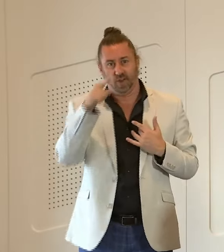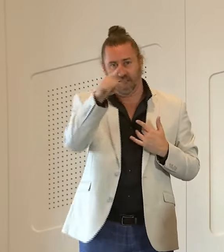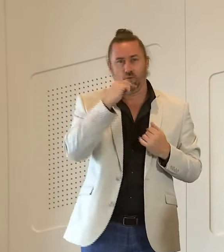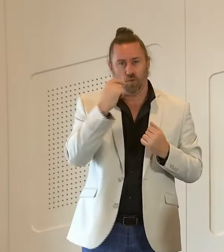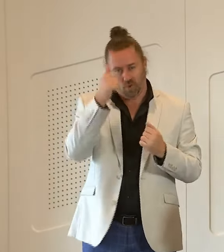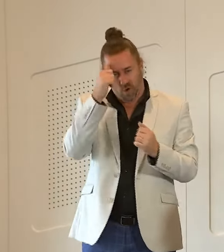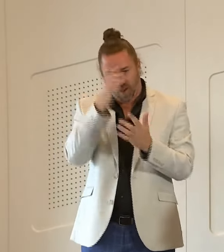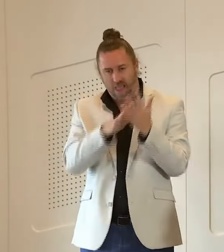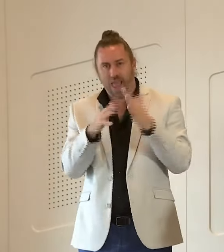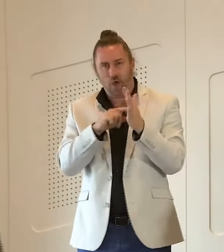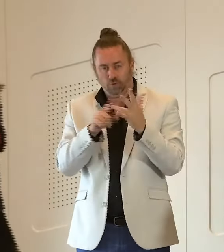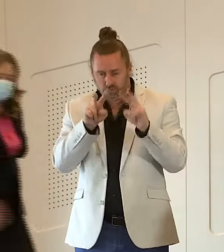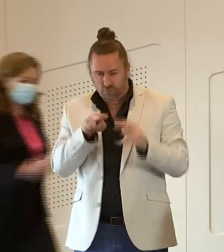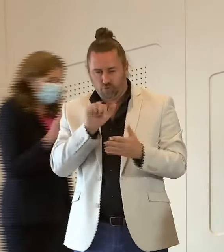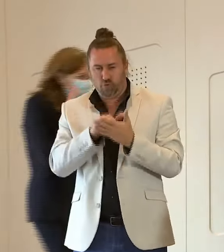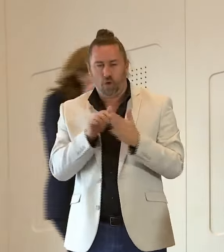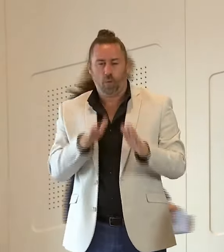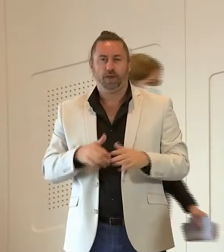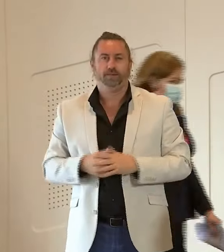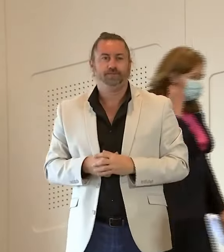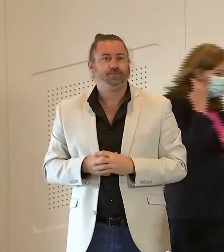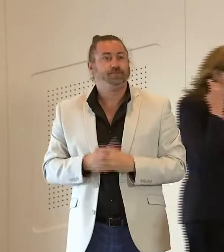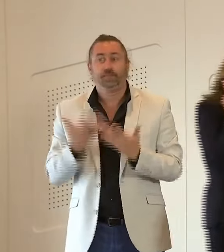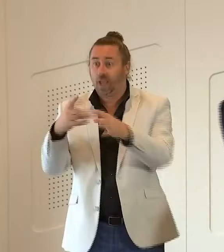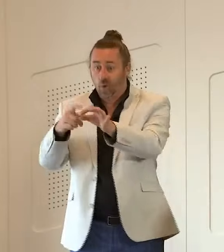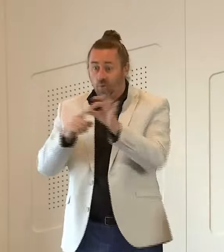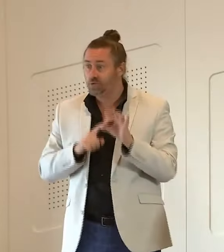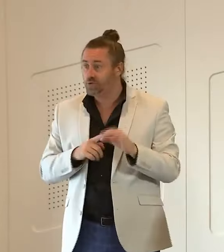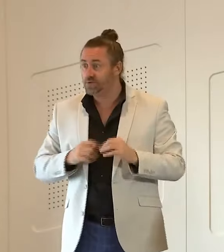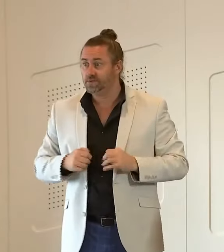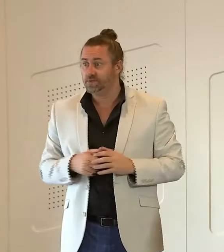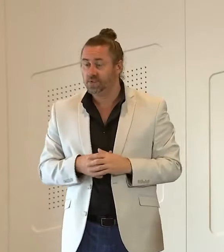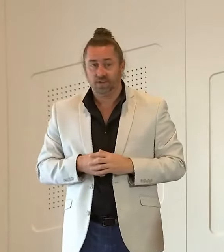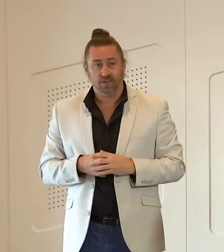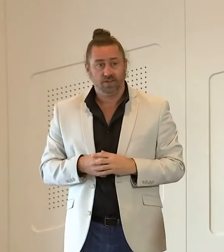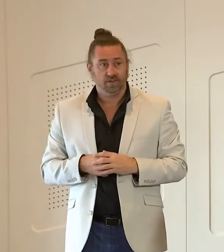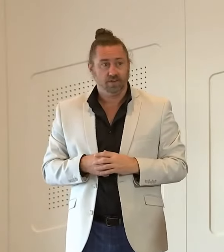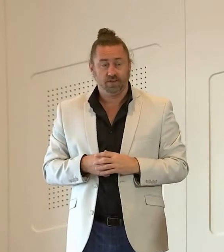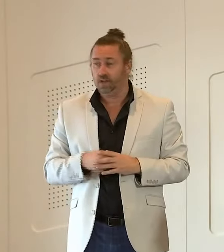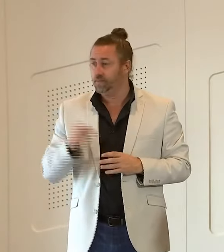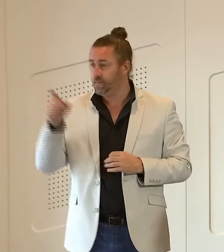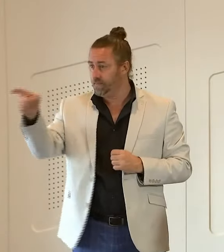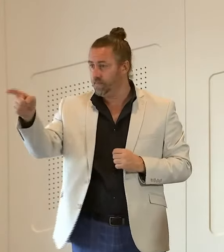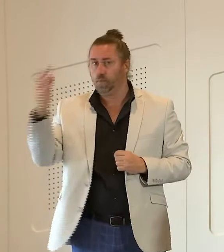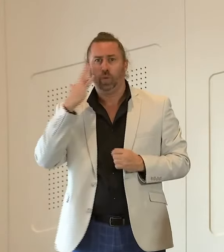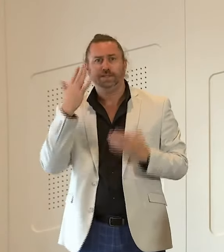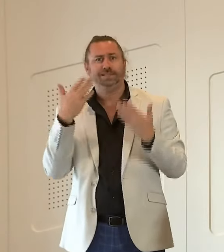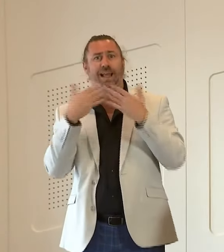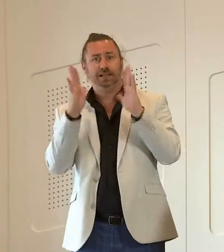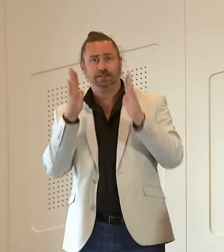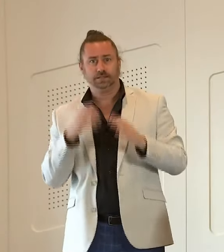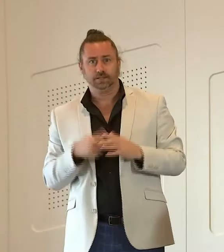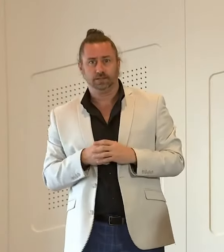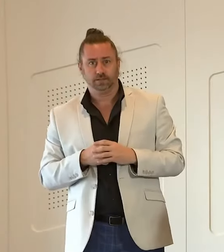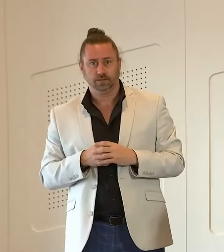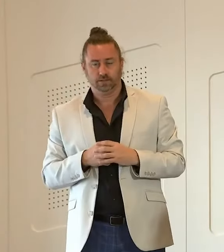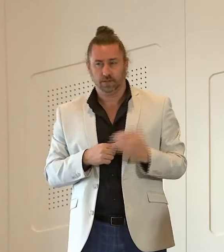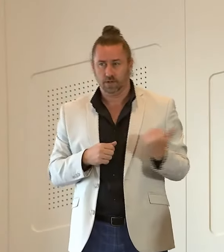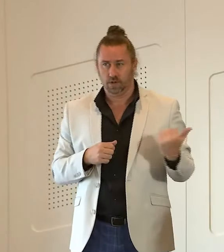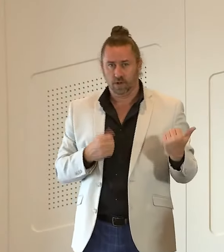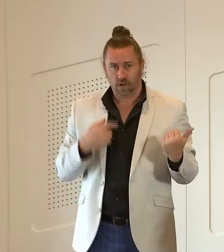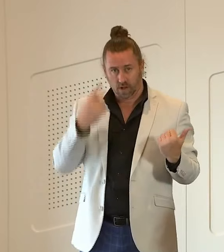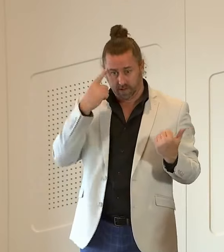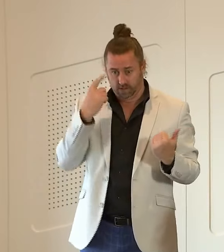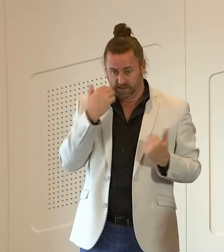uh we're happy to take some questions when will this start i think um